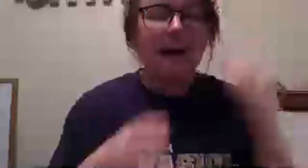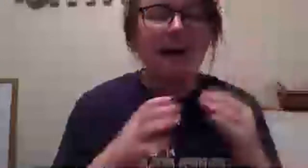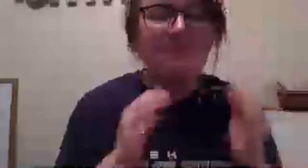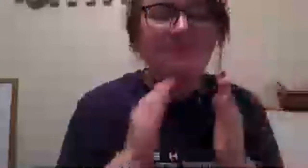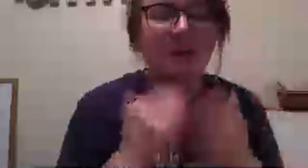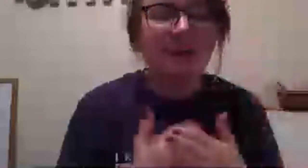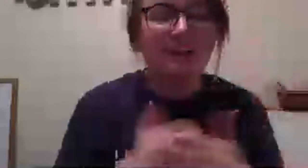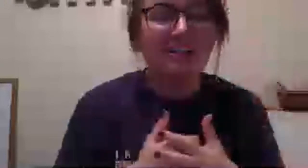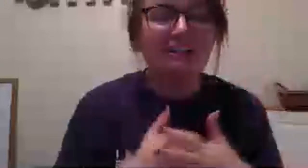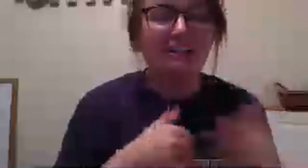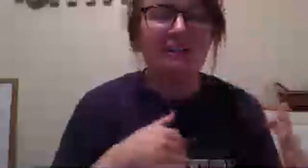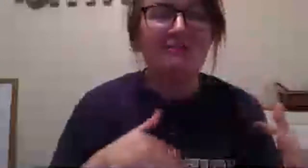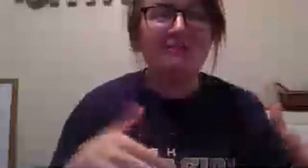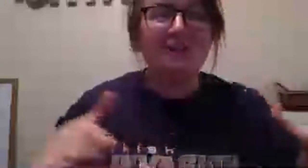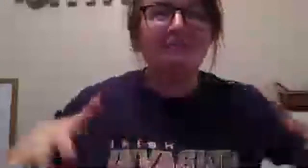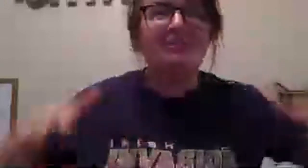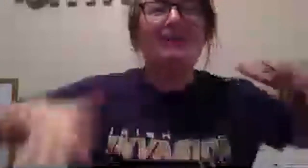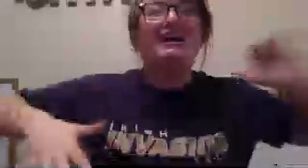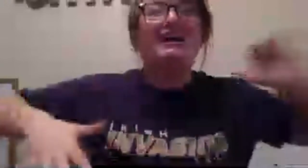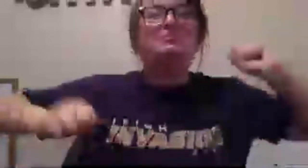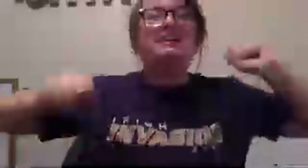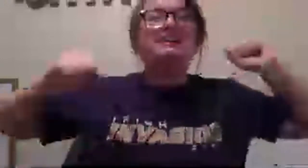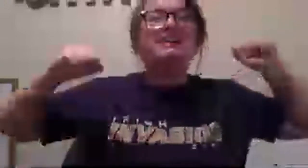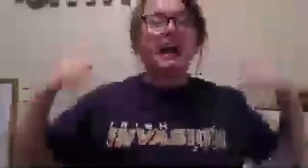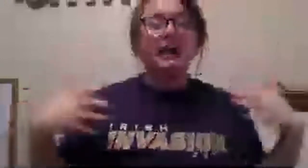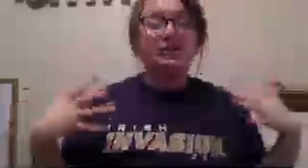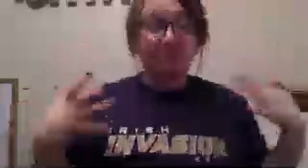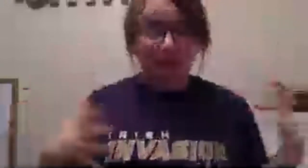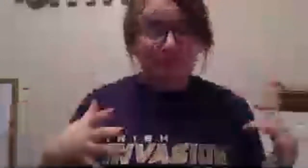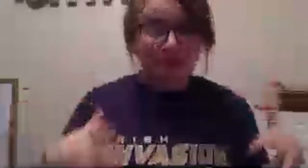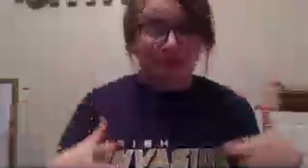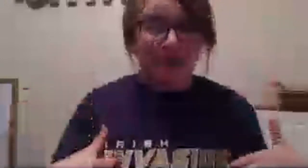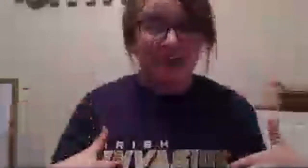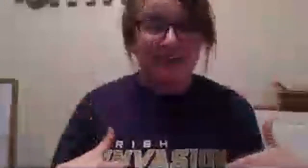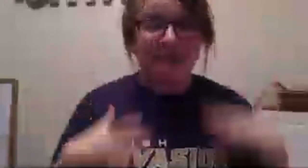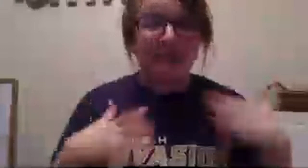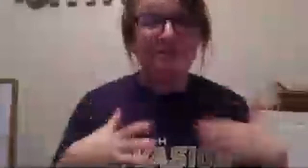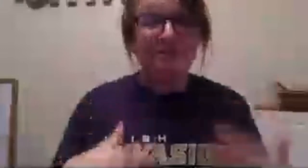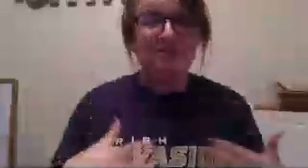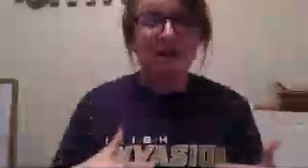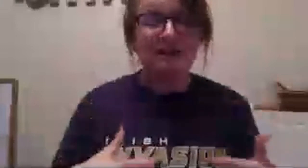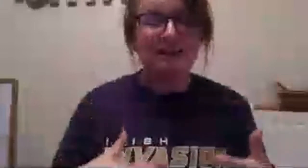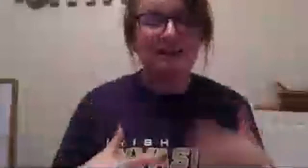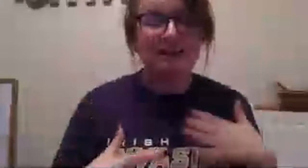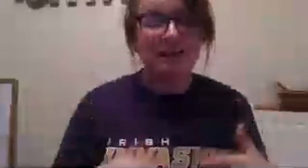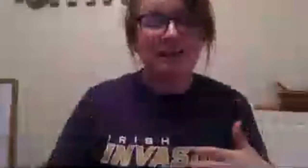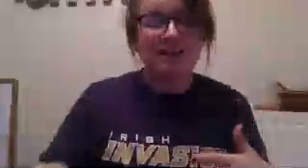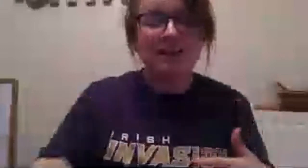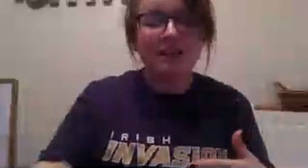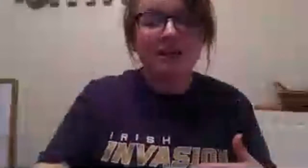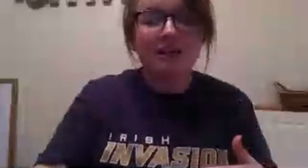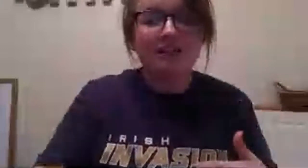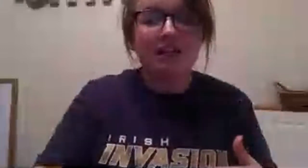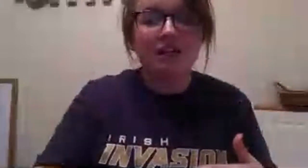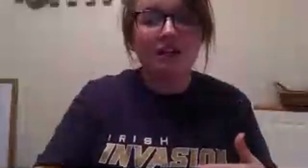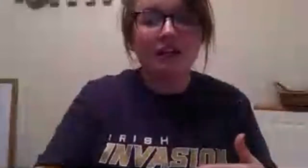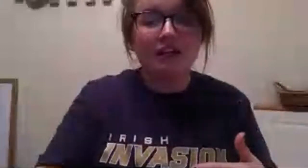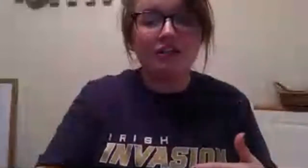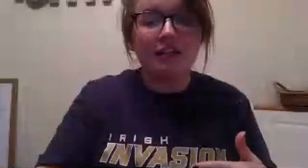i have been waiting to share saint thomas beckett with you guys because it just blows my mind like it blows my mind that these saints that said like they're saints